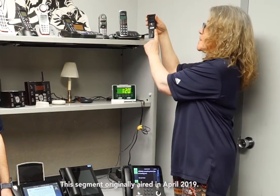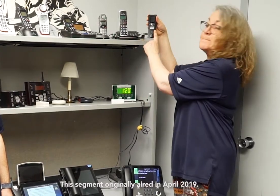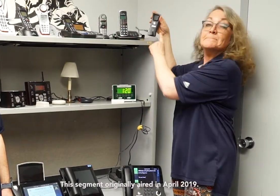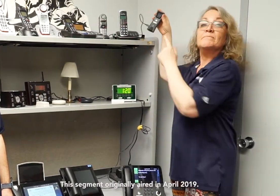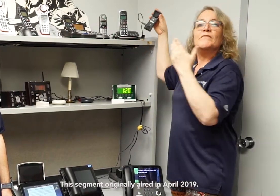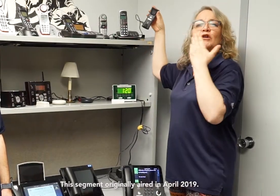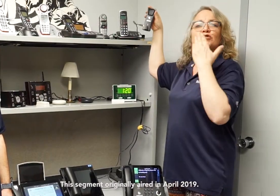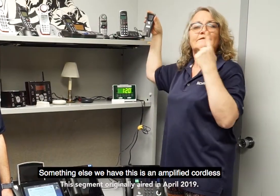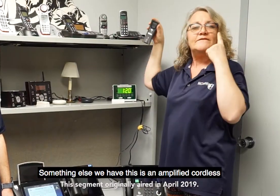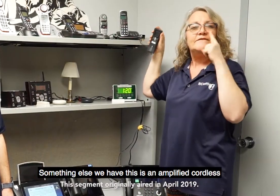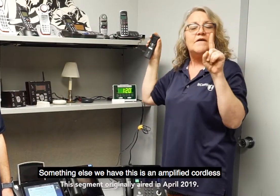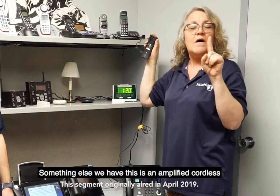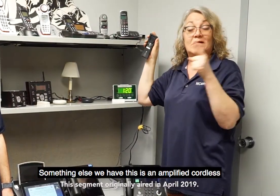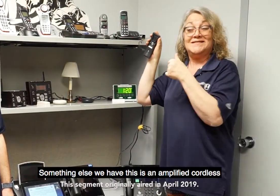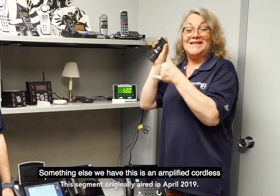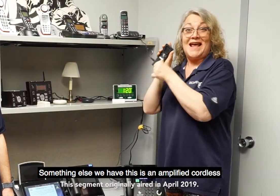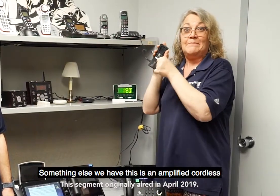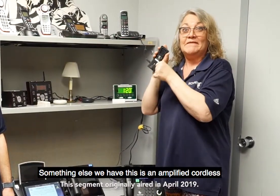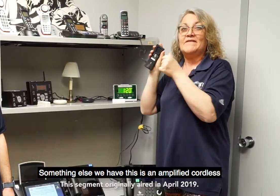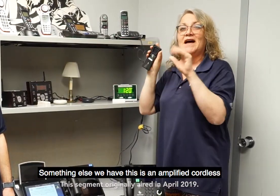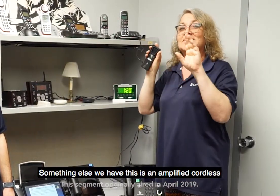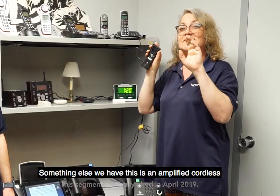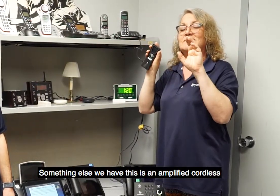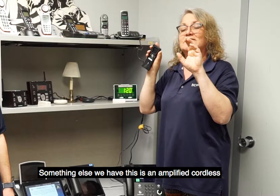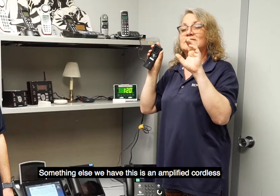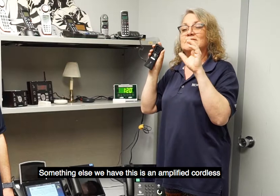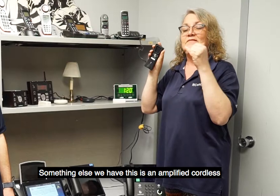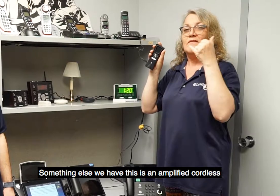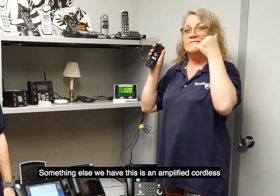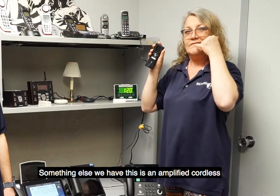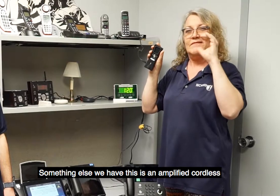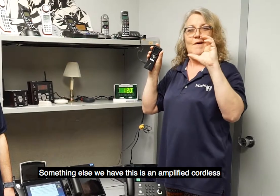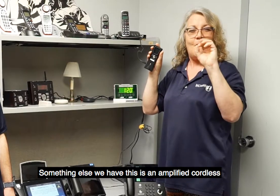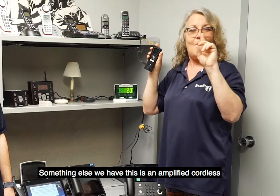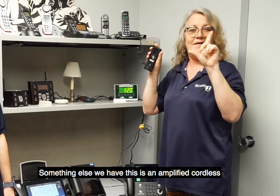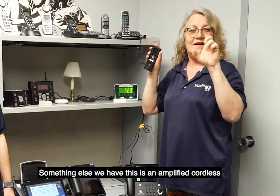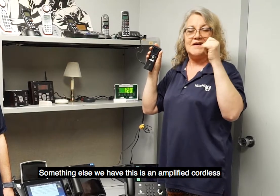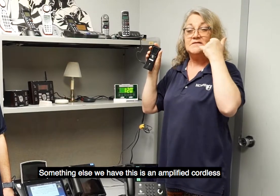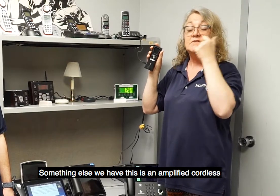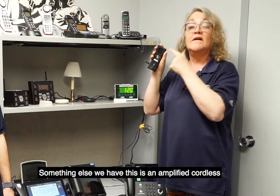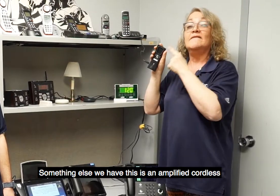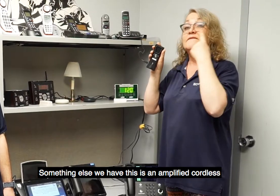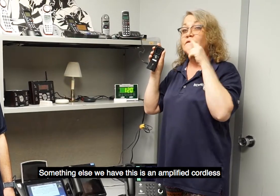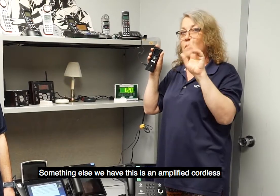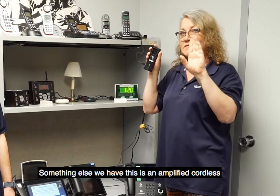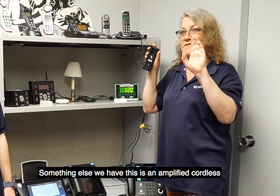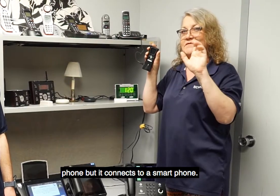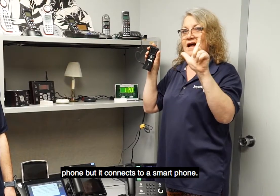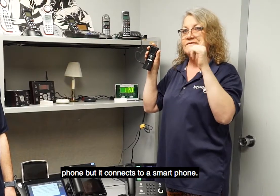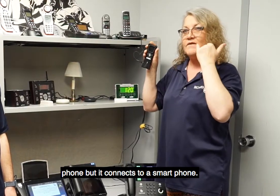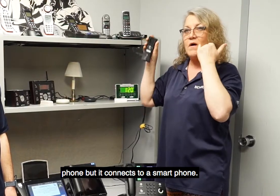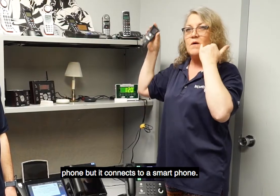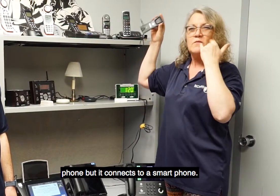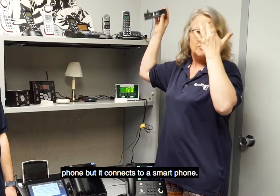Something else we have, this is an amplified cordless phone. But it